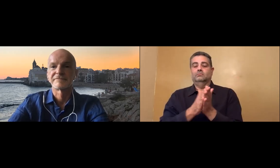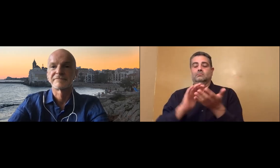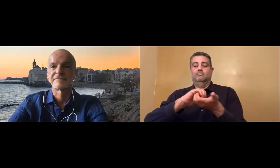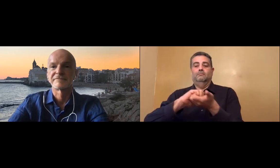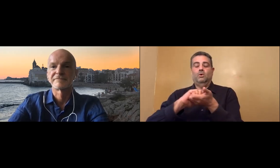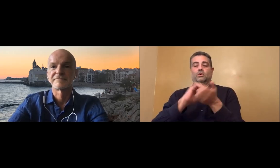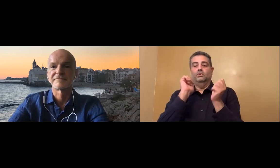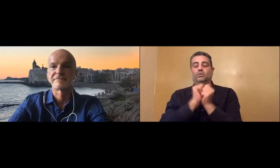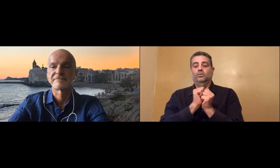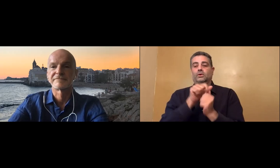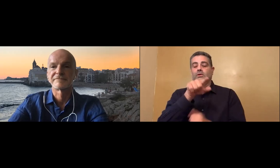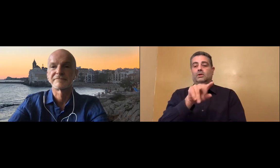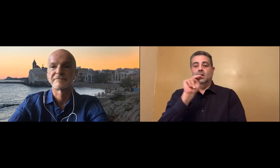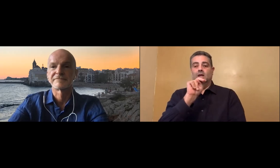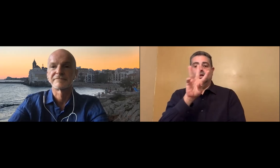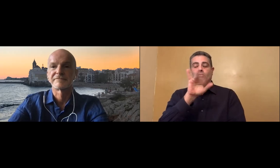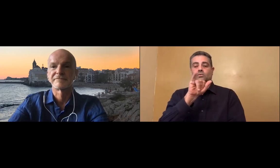What will work for us.